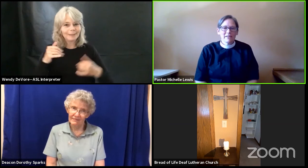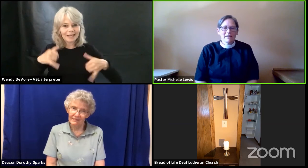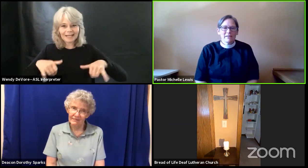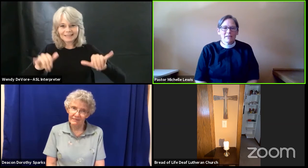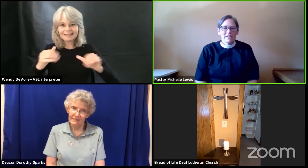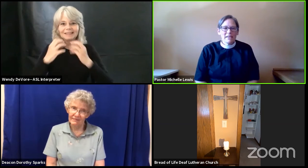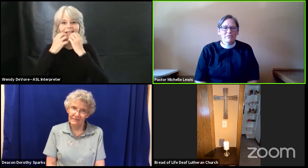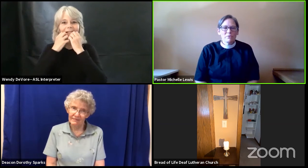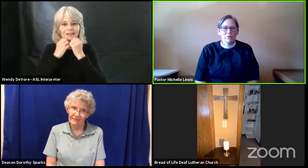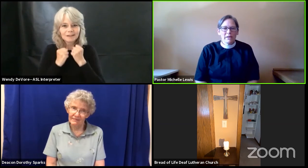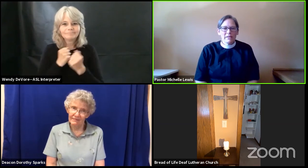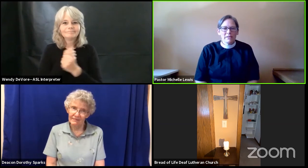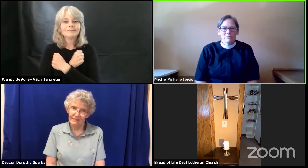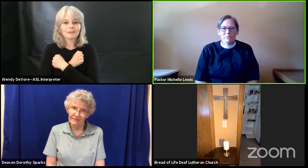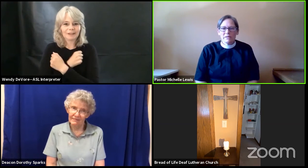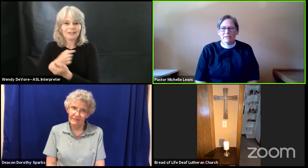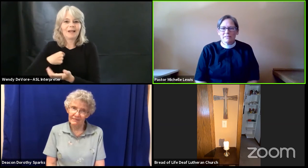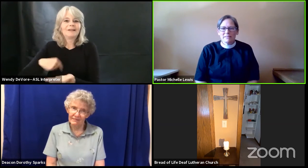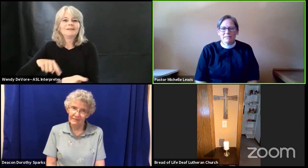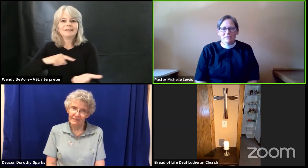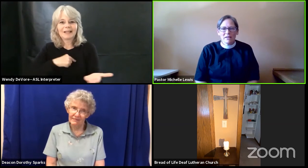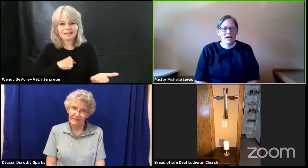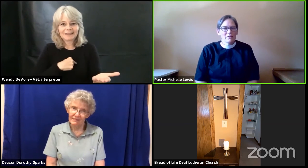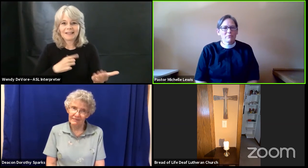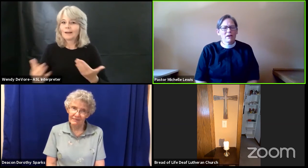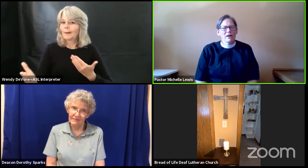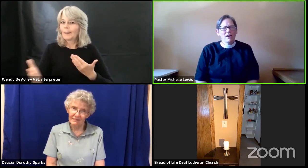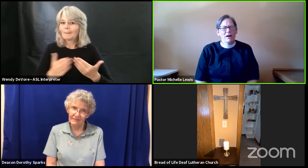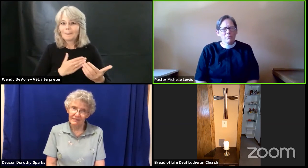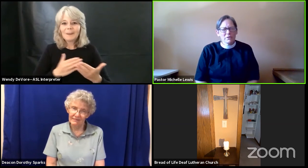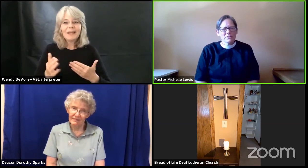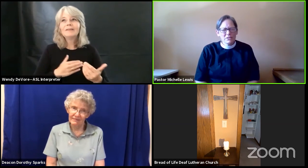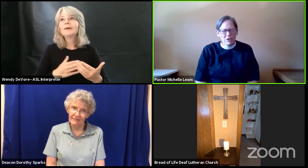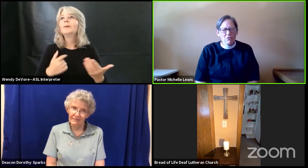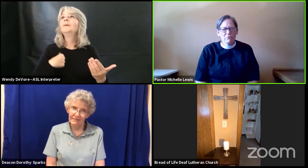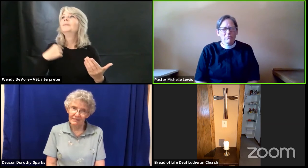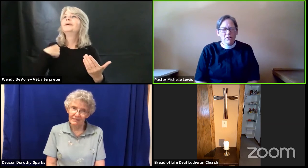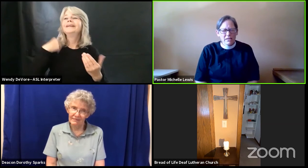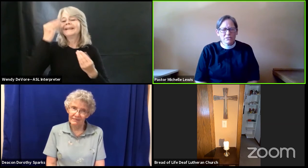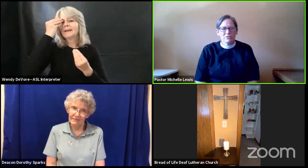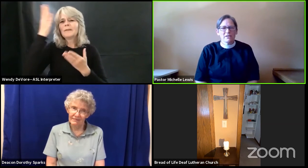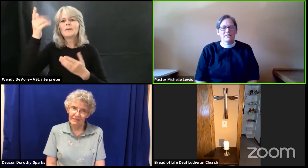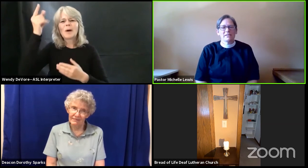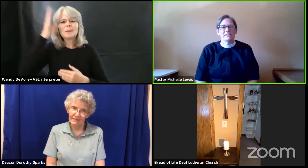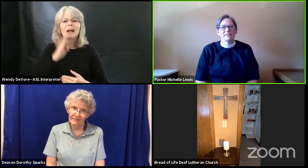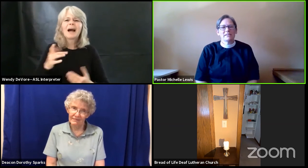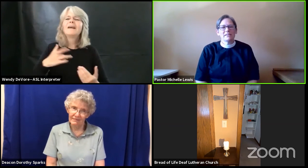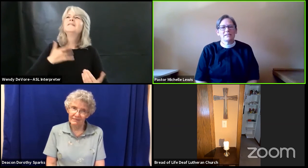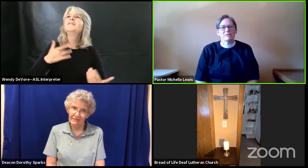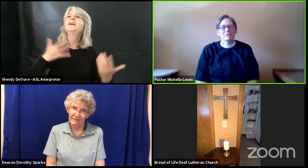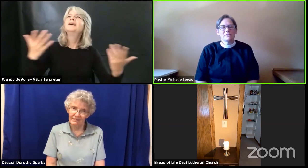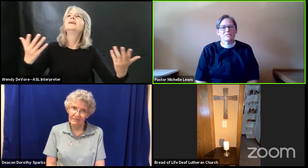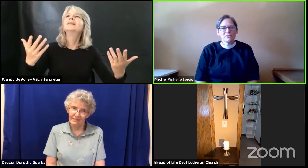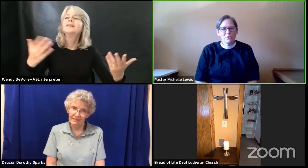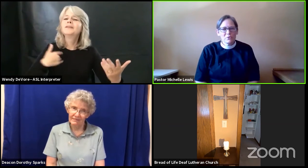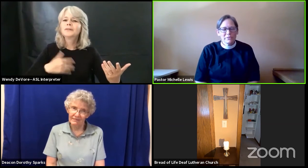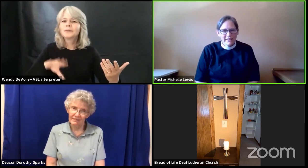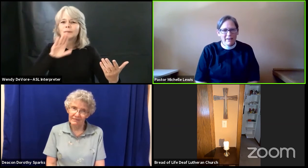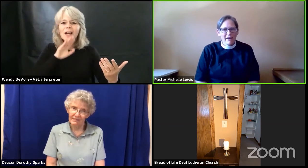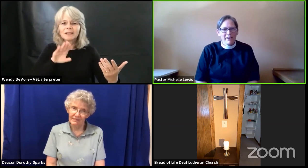even when we tell god oh we're so frustrated we're so sad